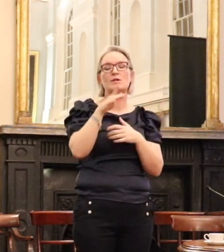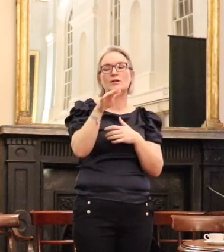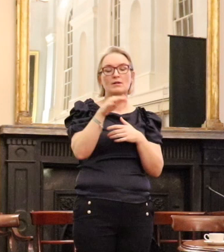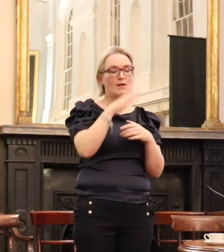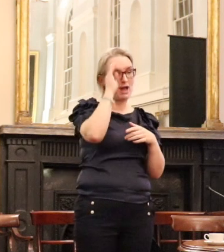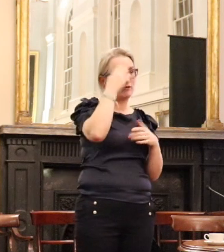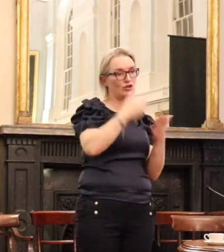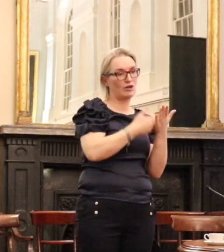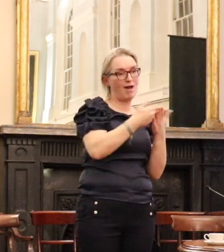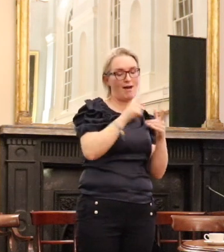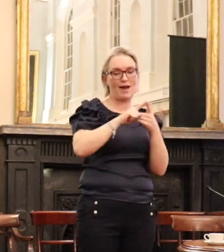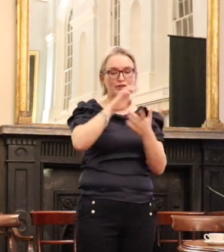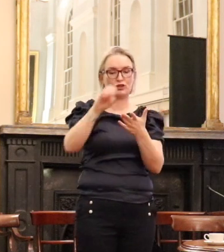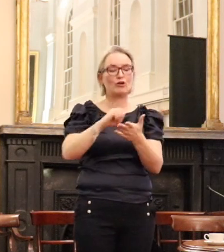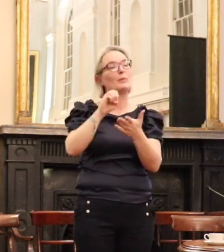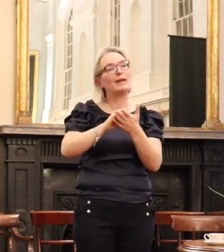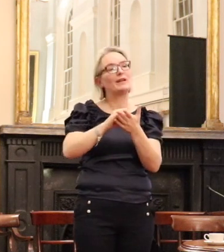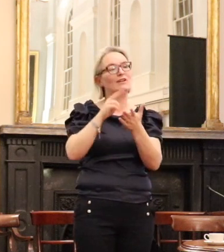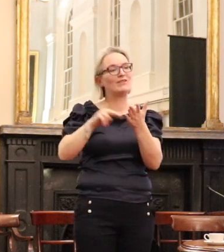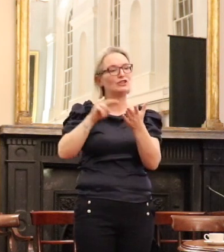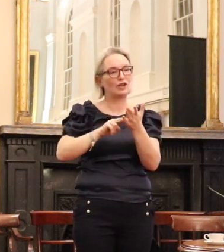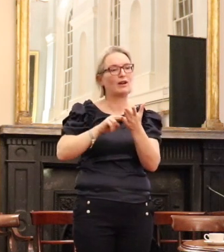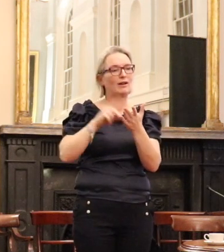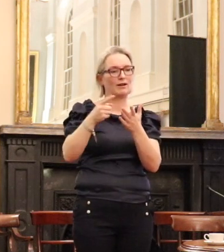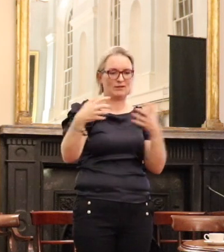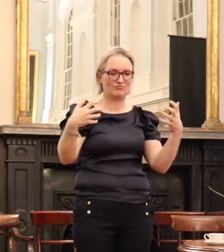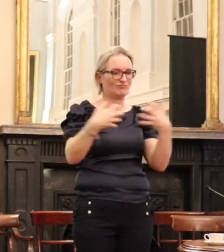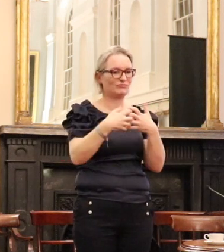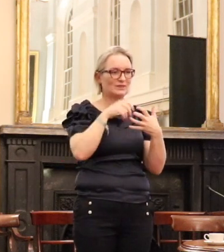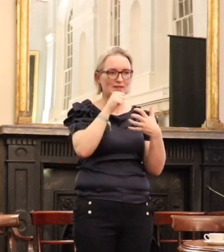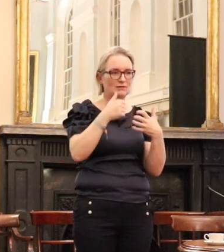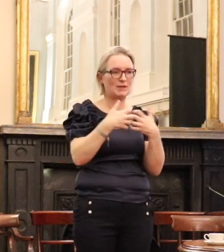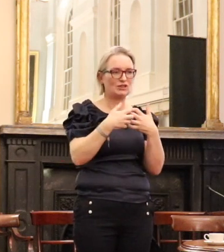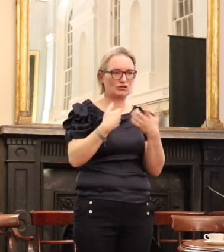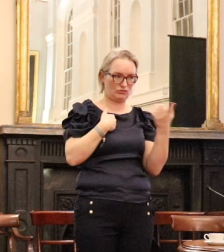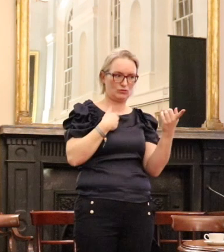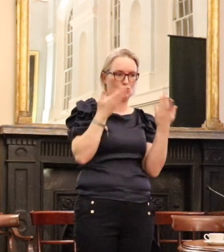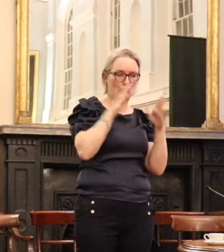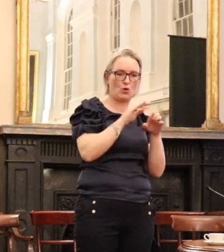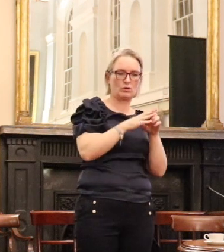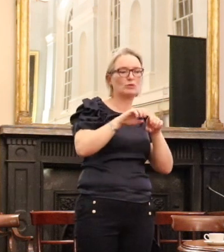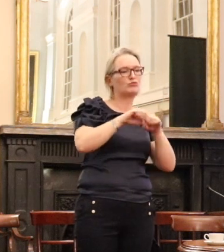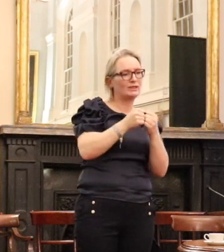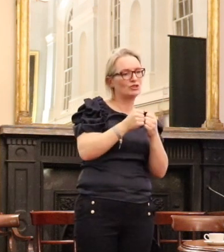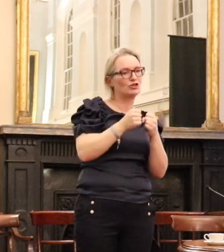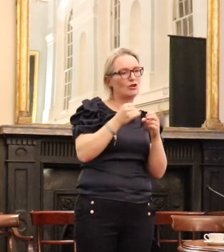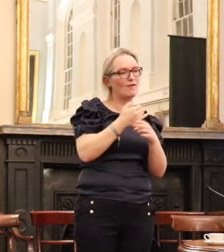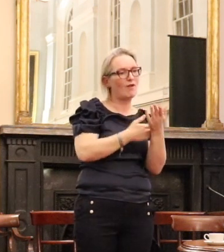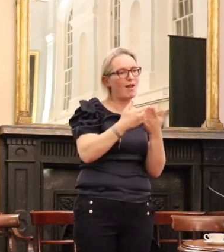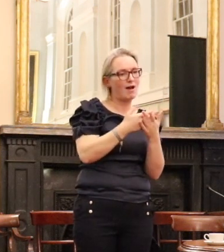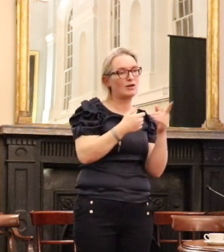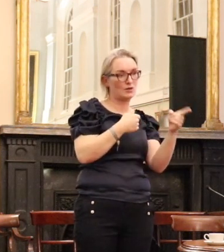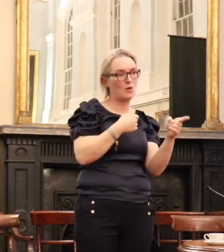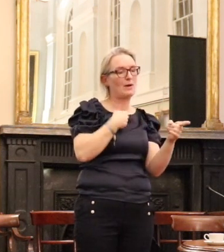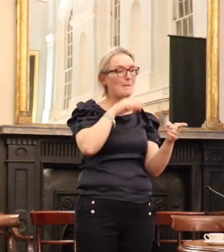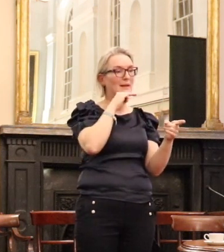Rights. It ultimately resulted in the Gender Recognition Act of 2015 and Lydia Farrar ultimately at that time with